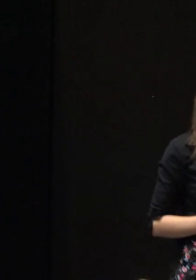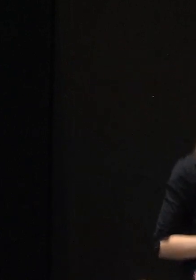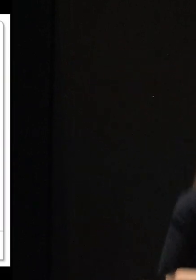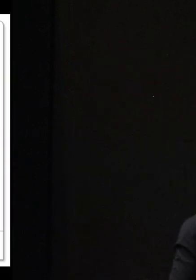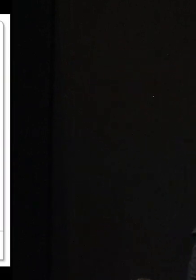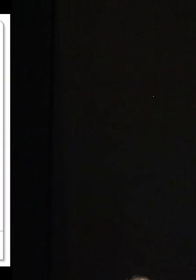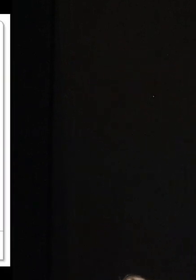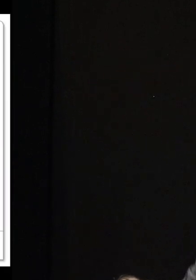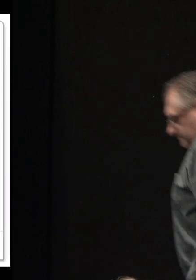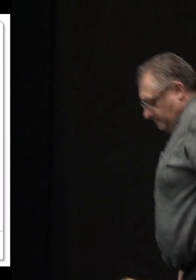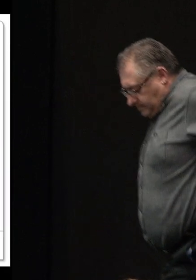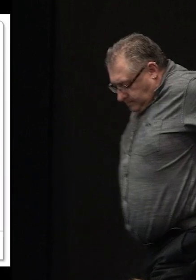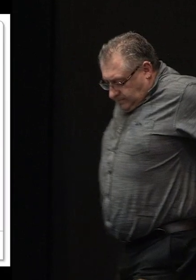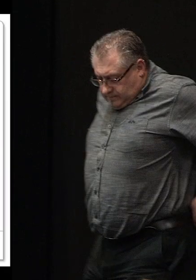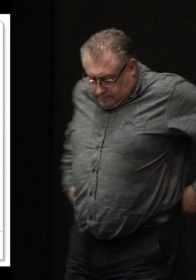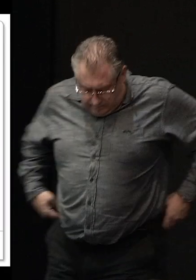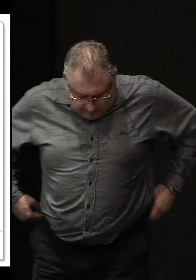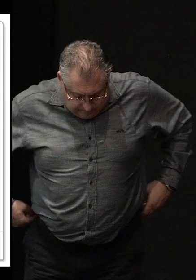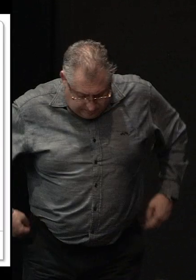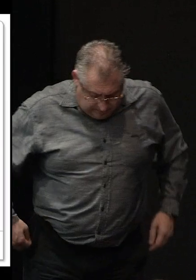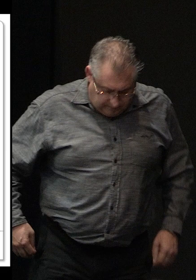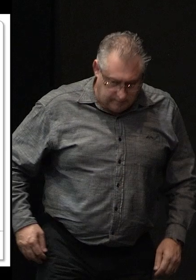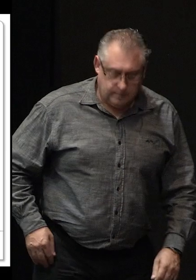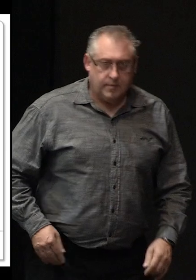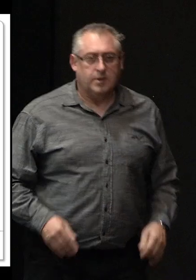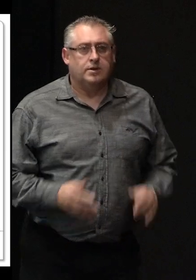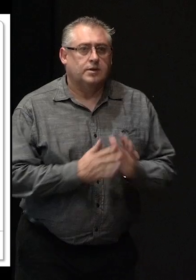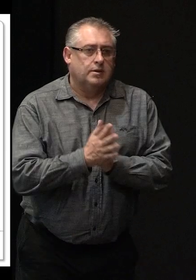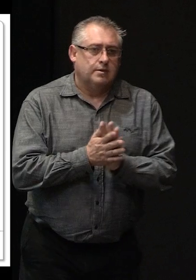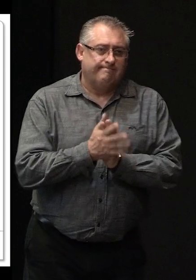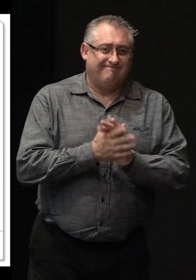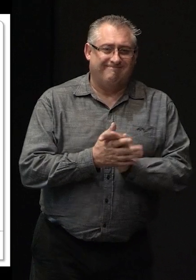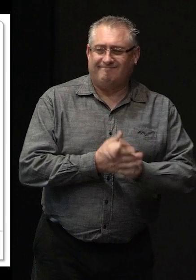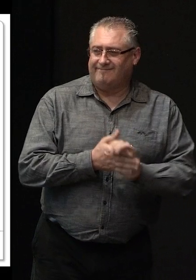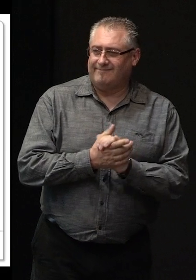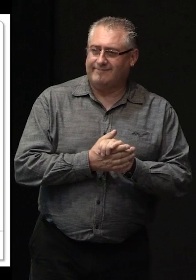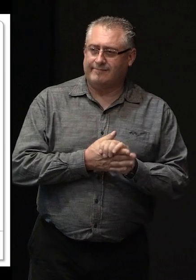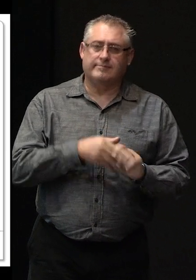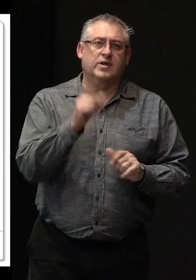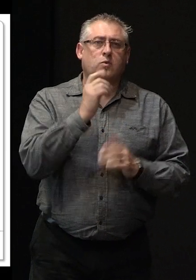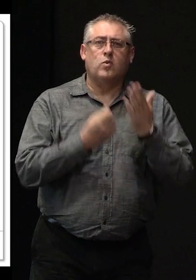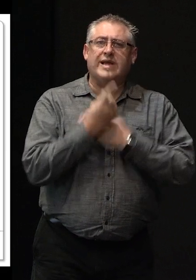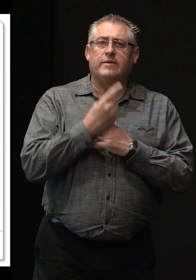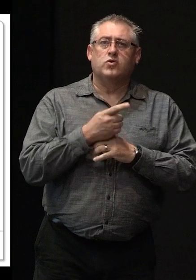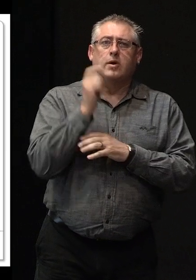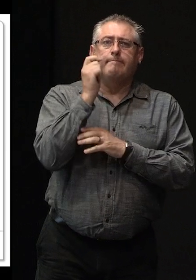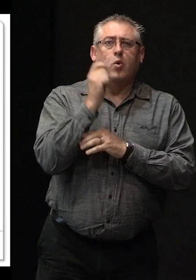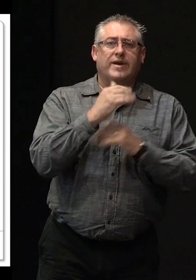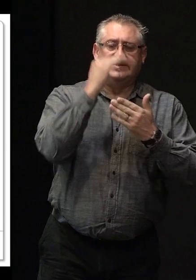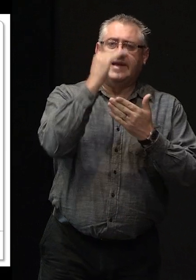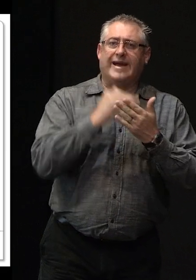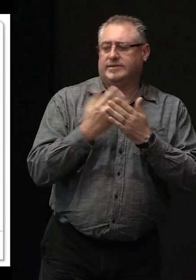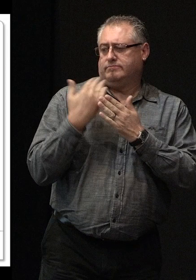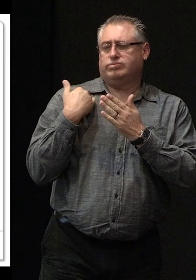So what's happened to building standards since the earthquake in September 2010 and then again in February